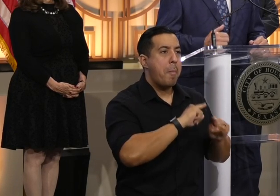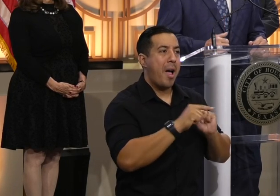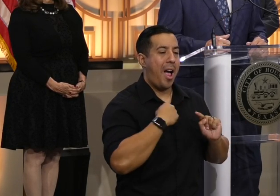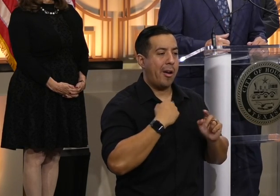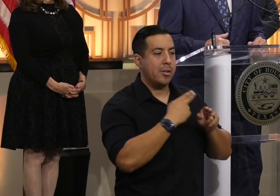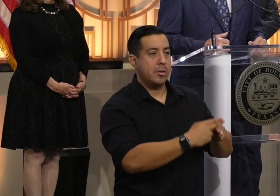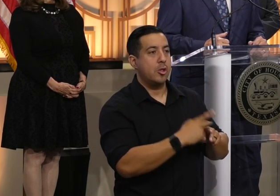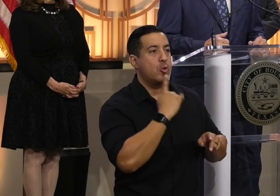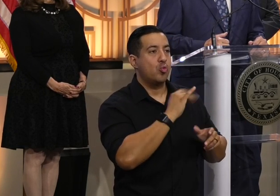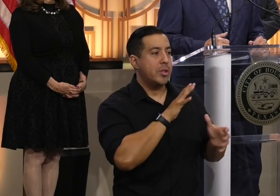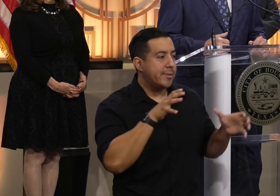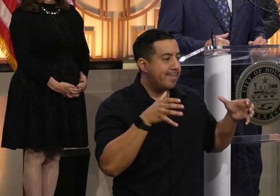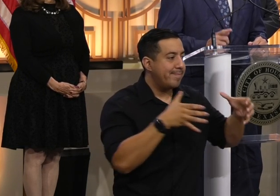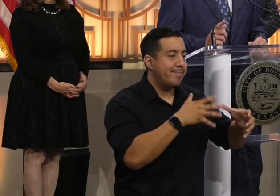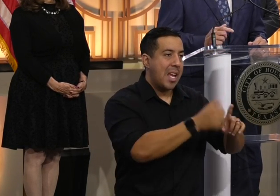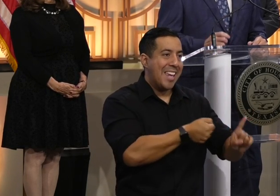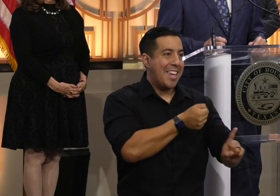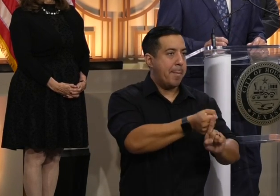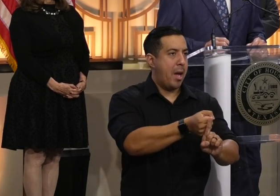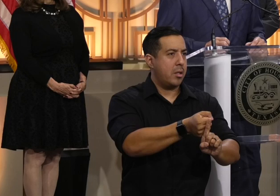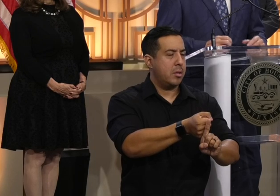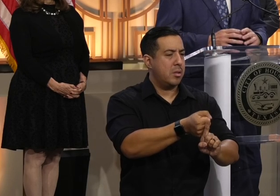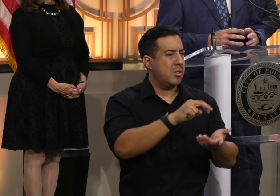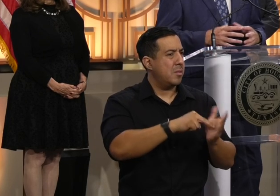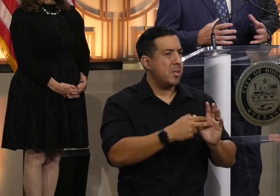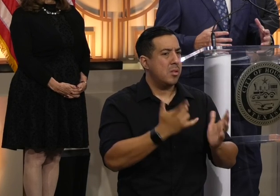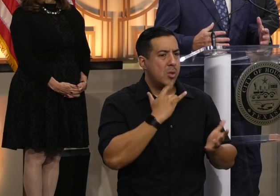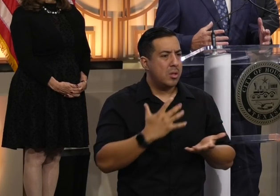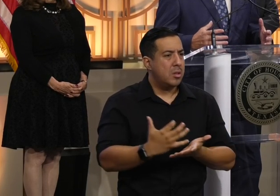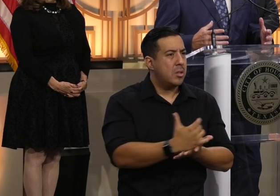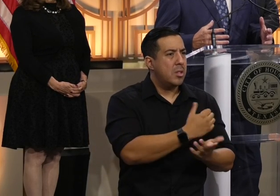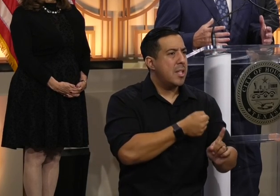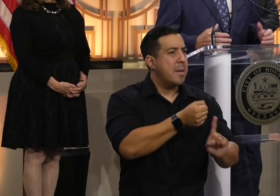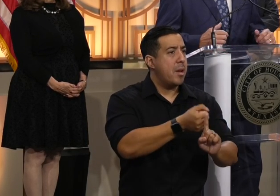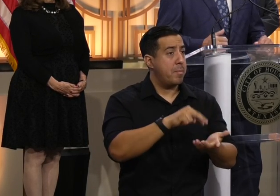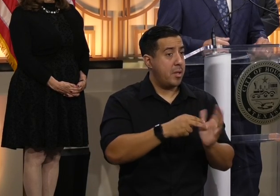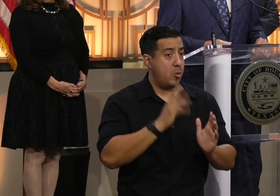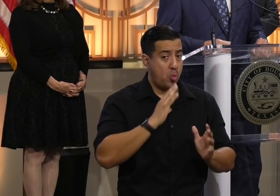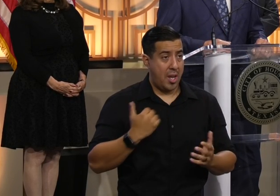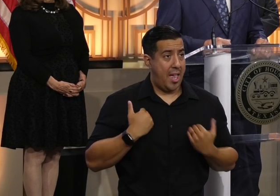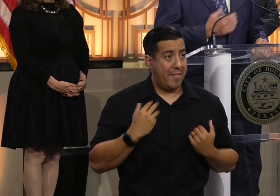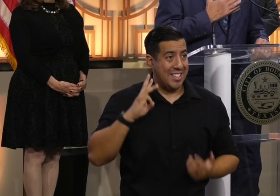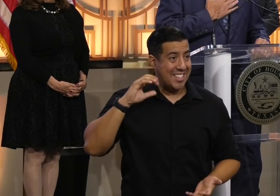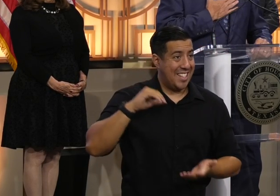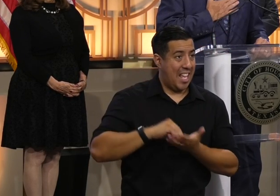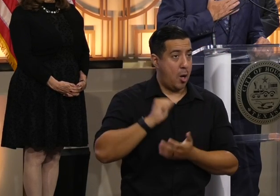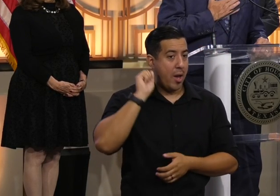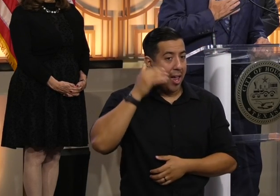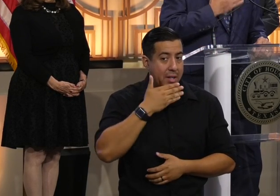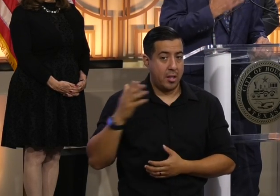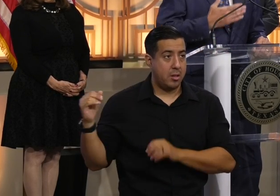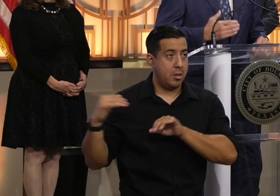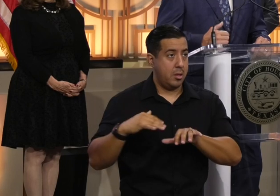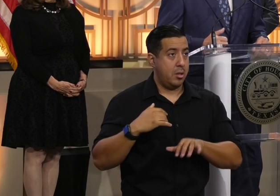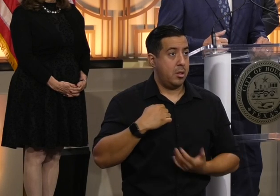I call collective impact. What that means is that we're going to settle 6,000 Afghans. The YMCA will